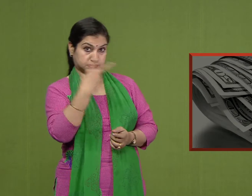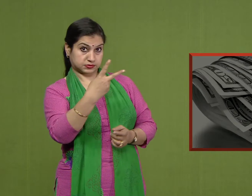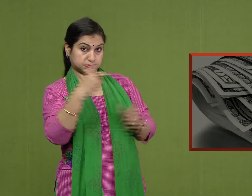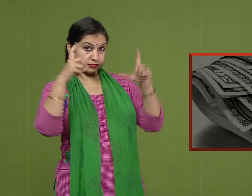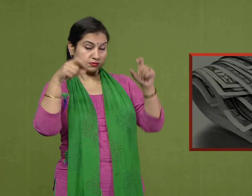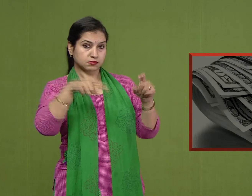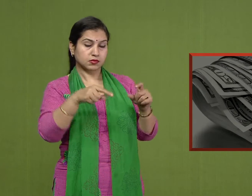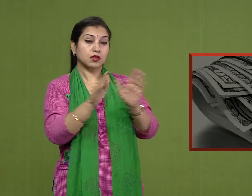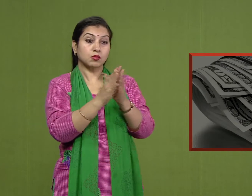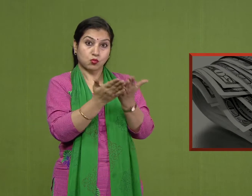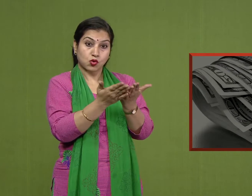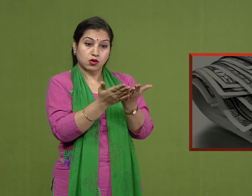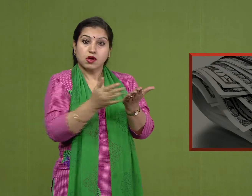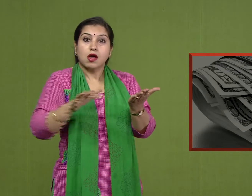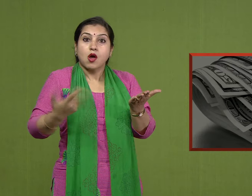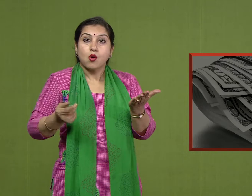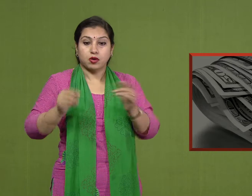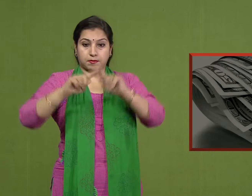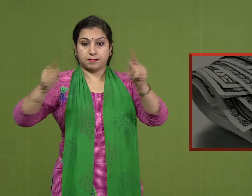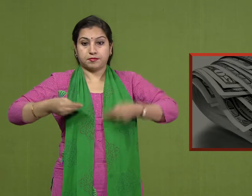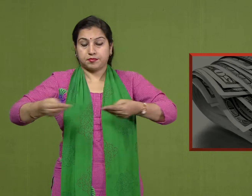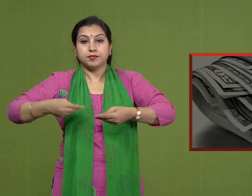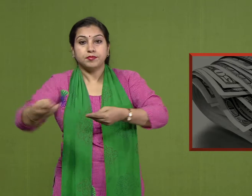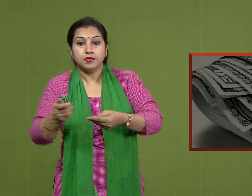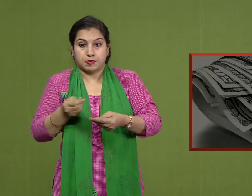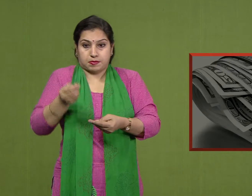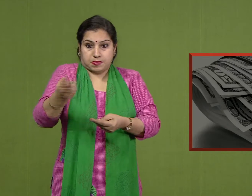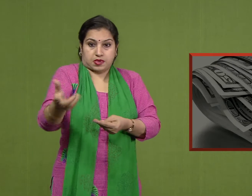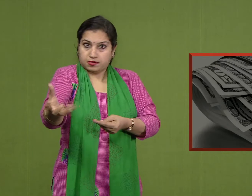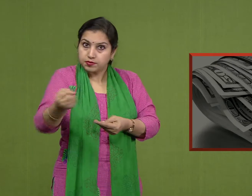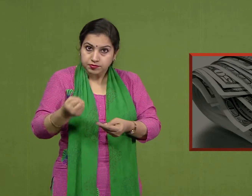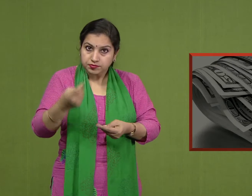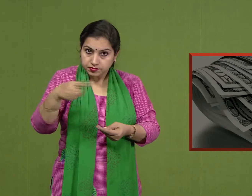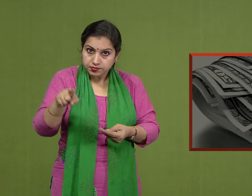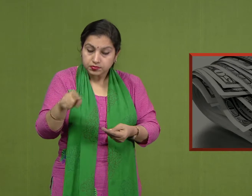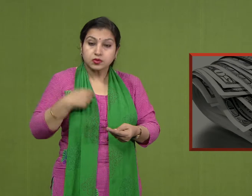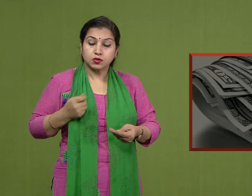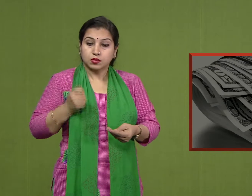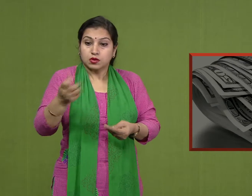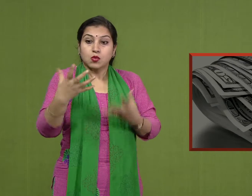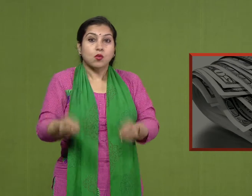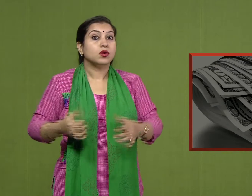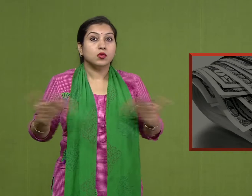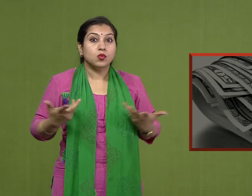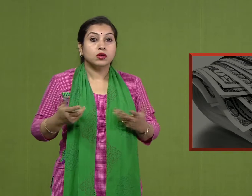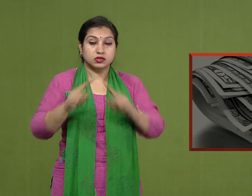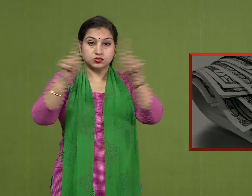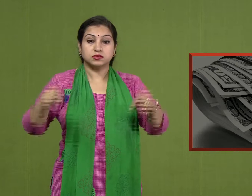For getting books, you need to go to market to purchase books. What do you need to give to shopkeeper in